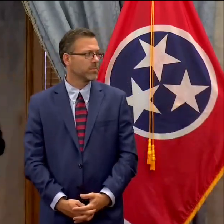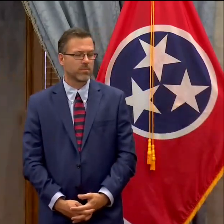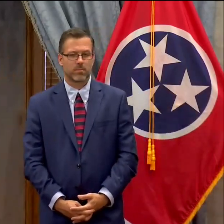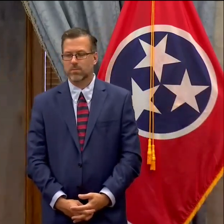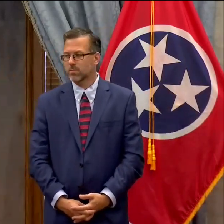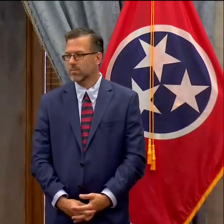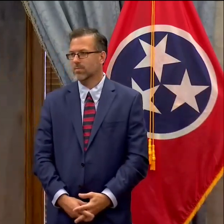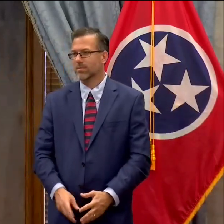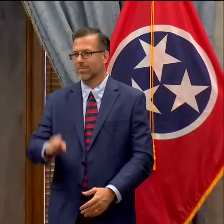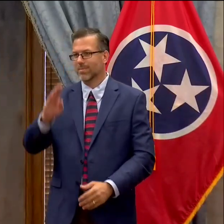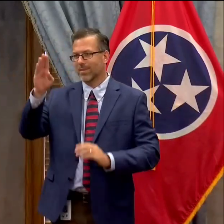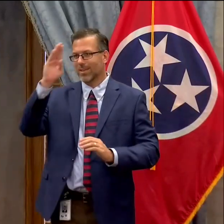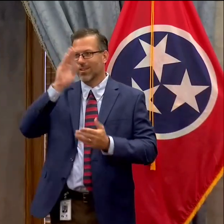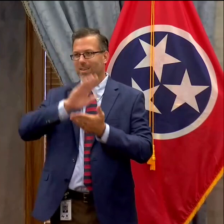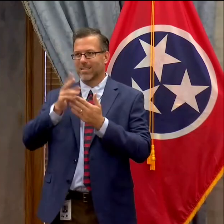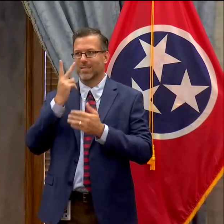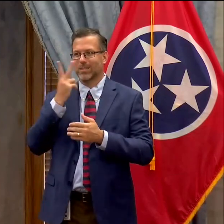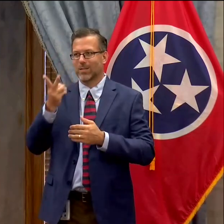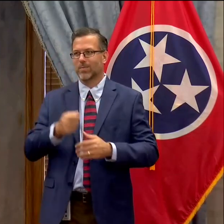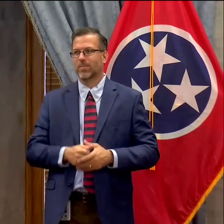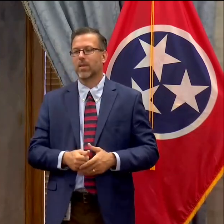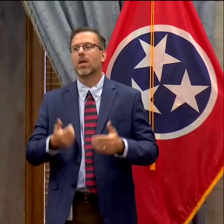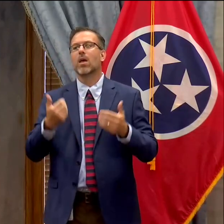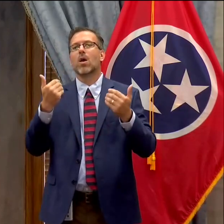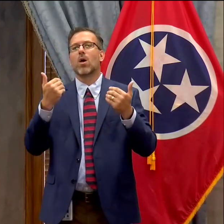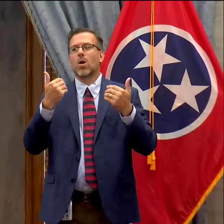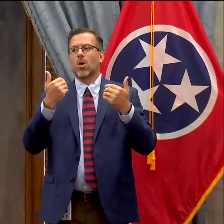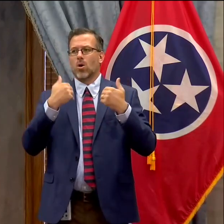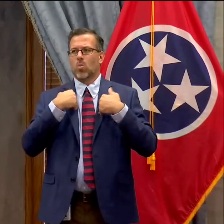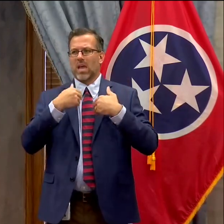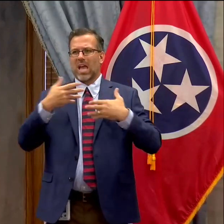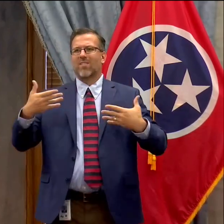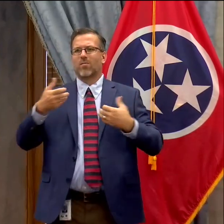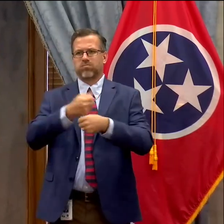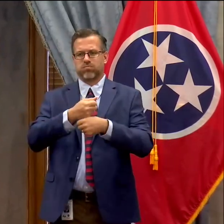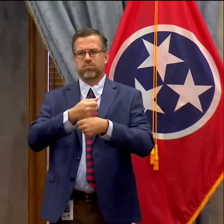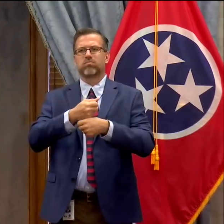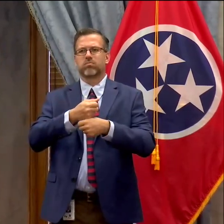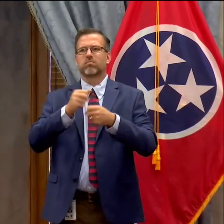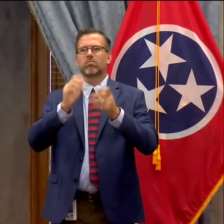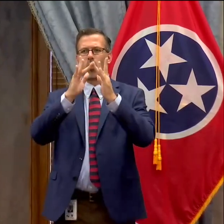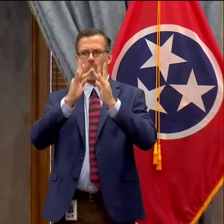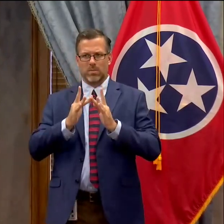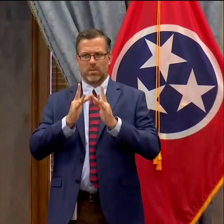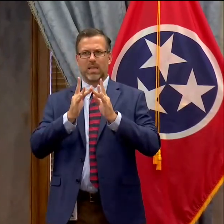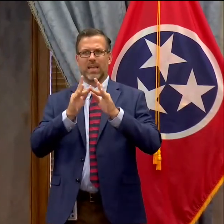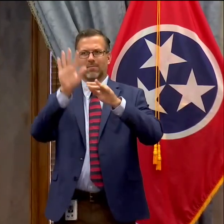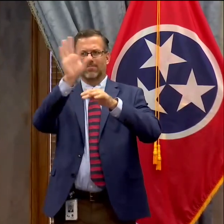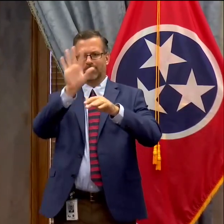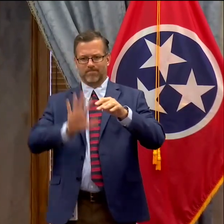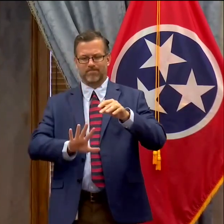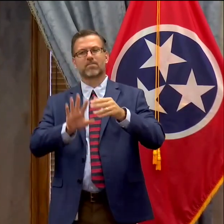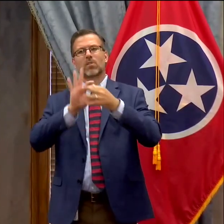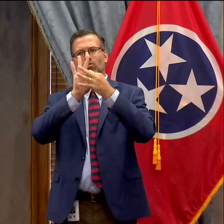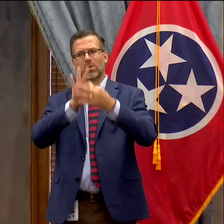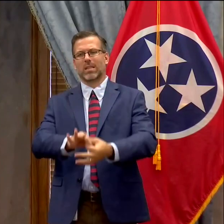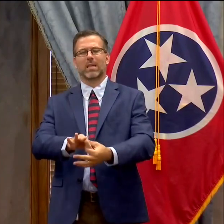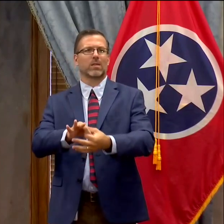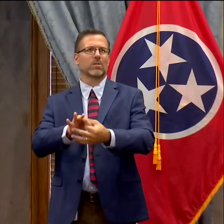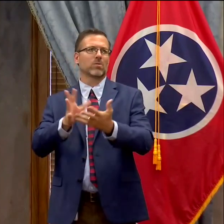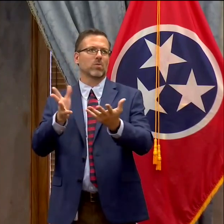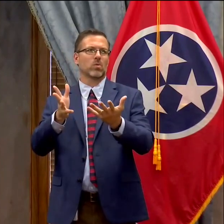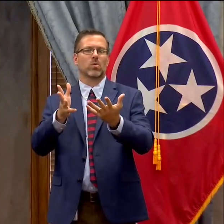Sure. Hi nice to see you. So we have a dashboard that was published and right now that dashboard encompasses information related to